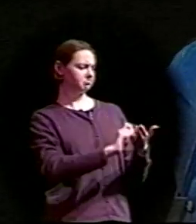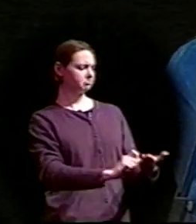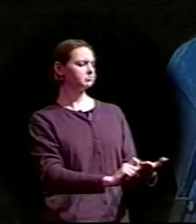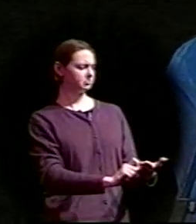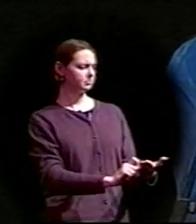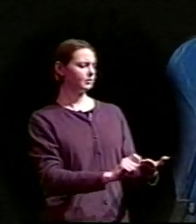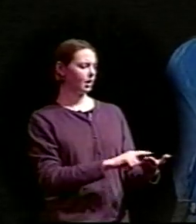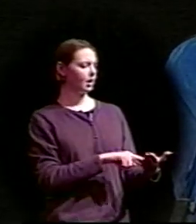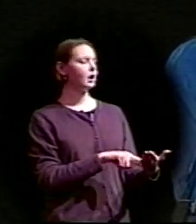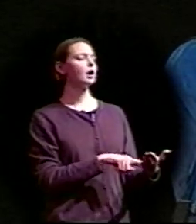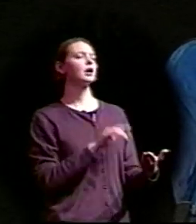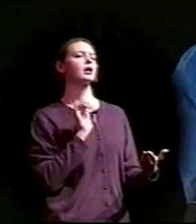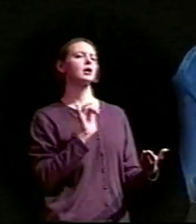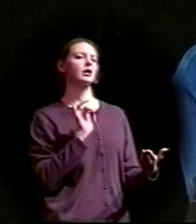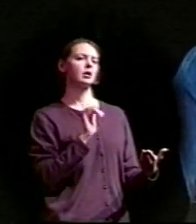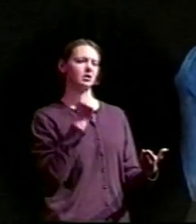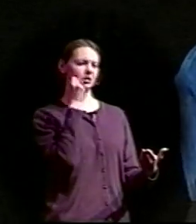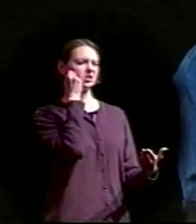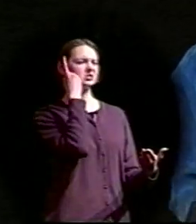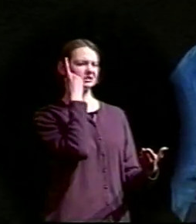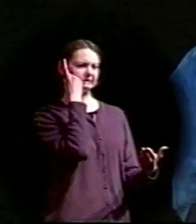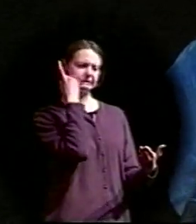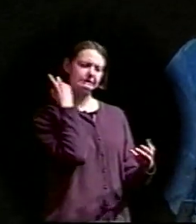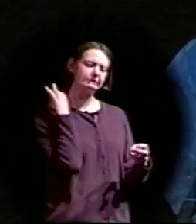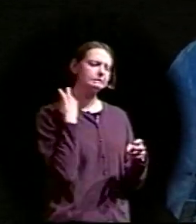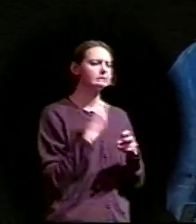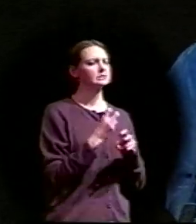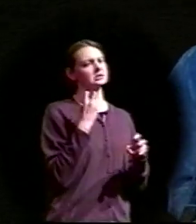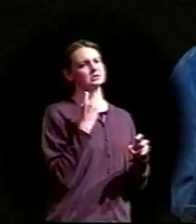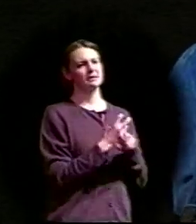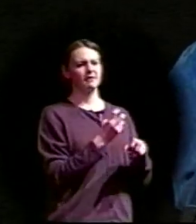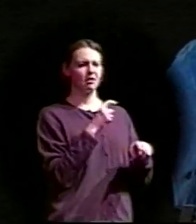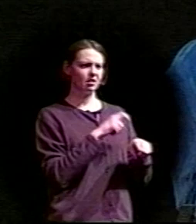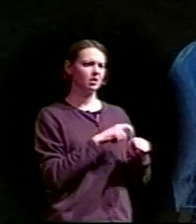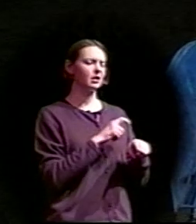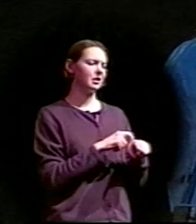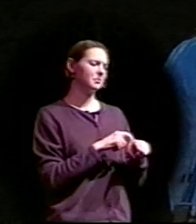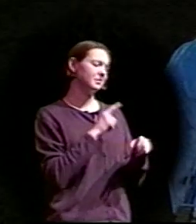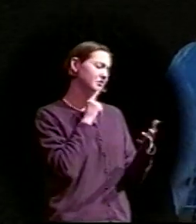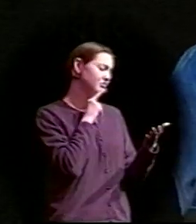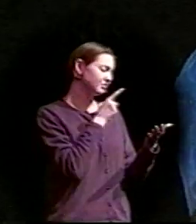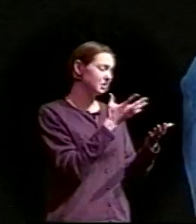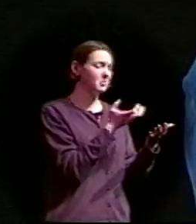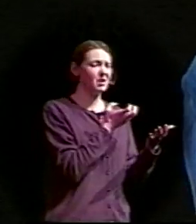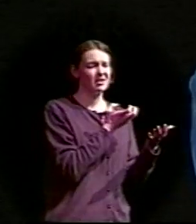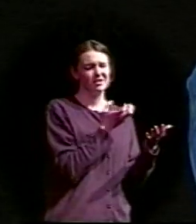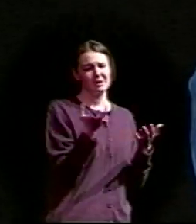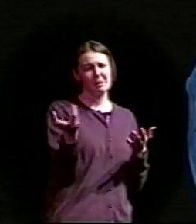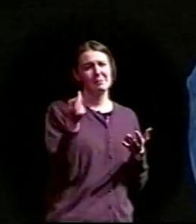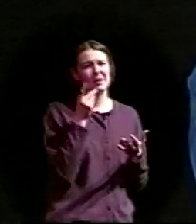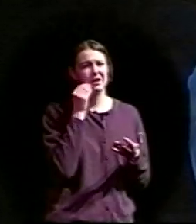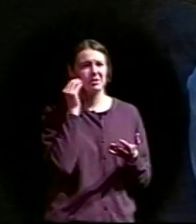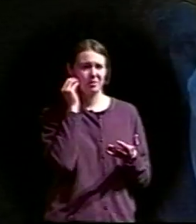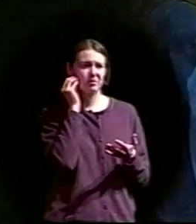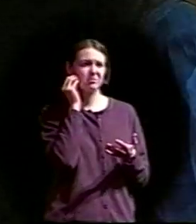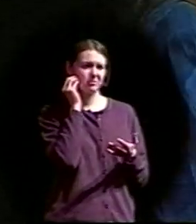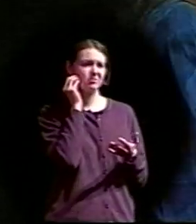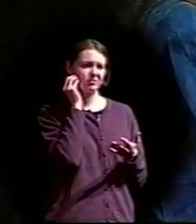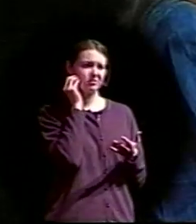understand the hardship that he faced, how desperately he longed for his family, and most of all, how desperately he